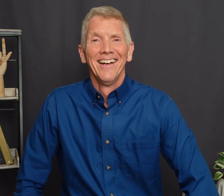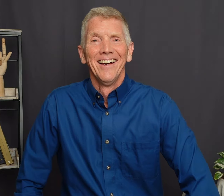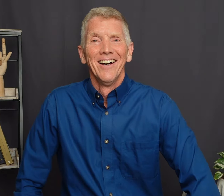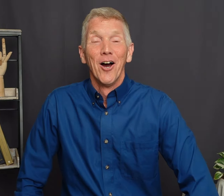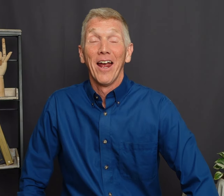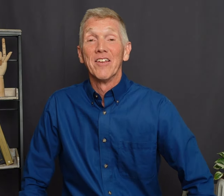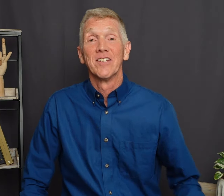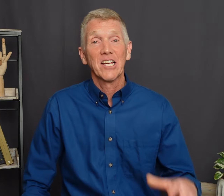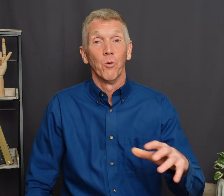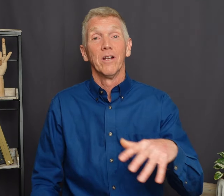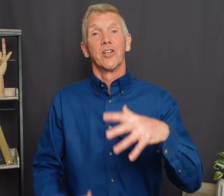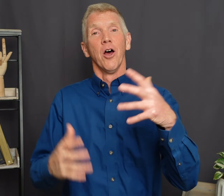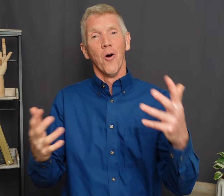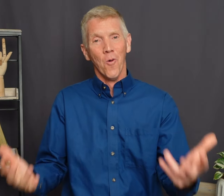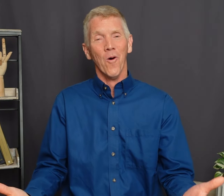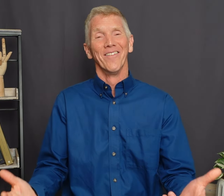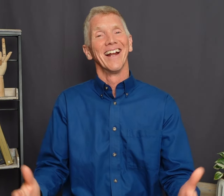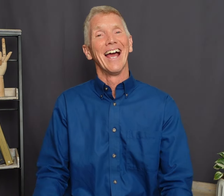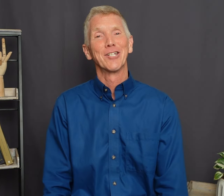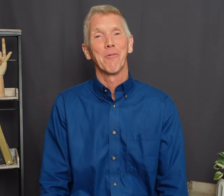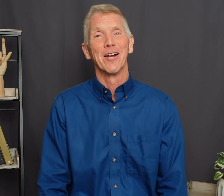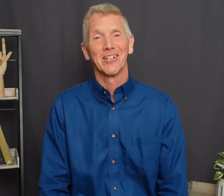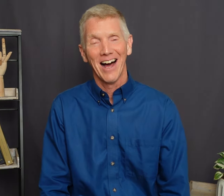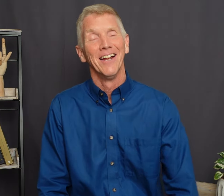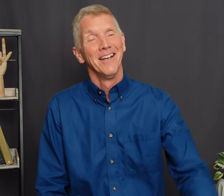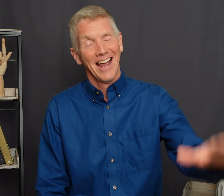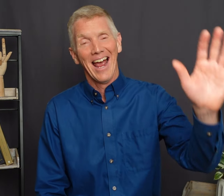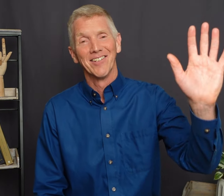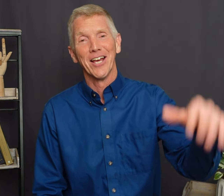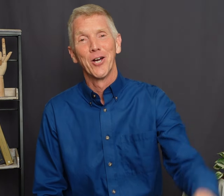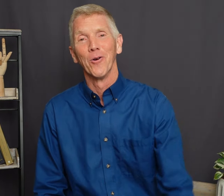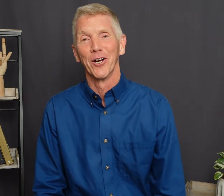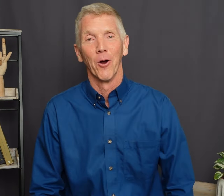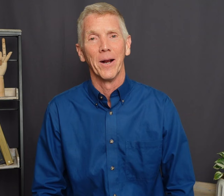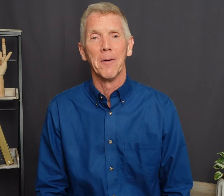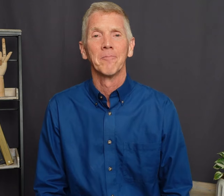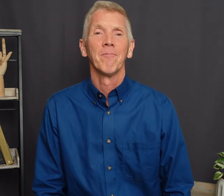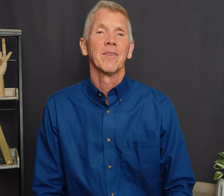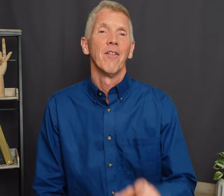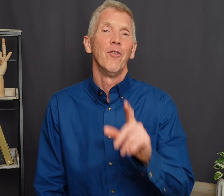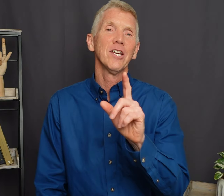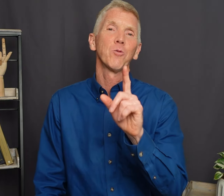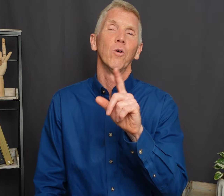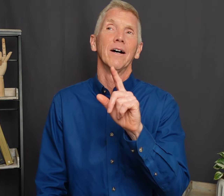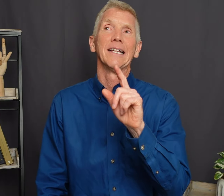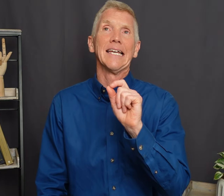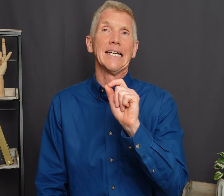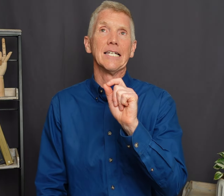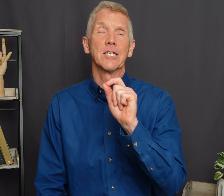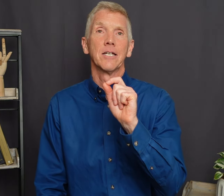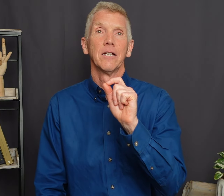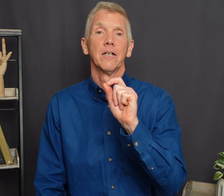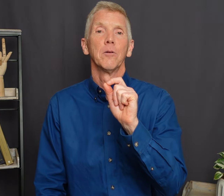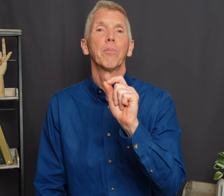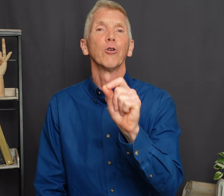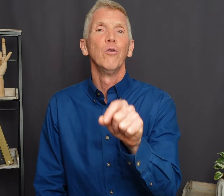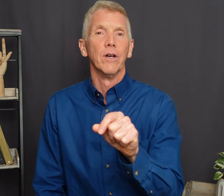Okay this next one Is one that I experienced a lot As a CODA growing up This one is Prove it